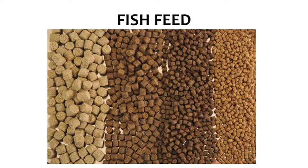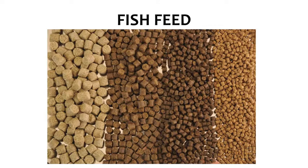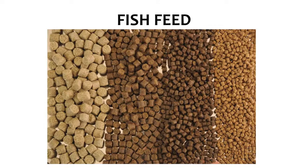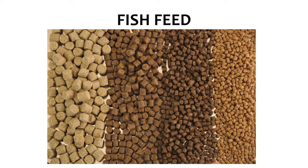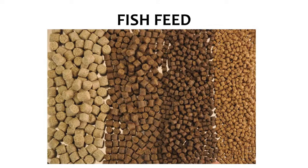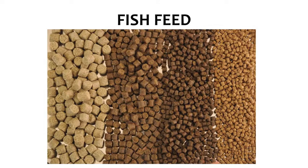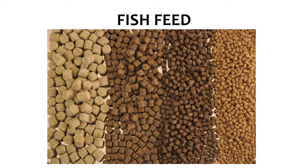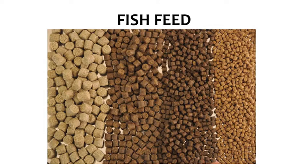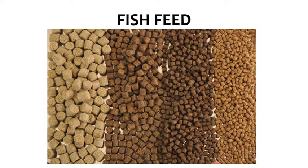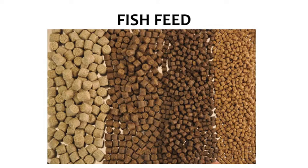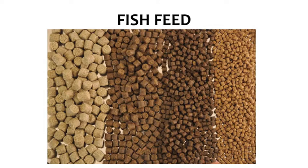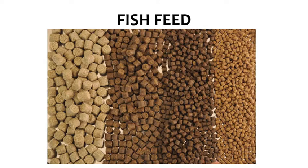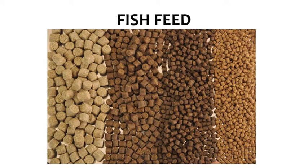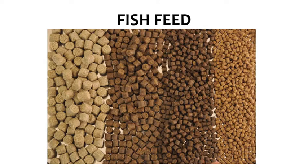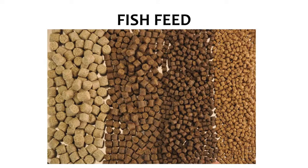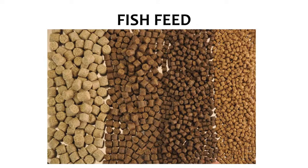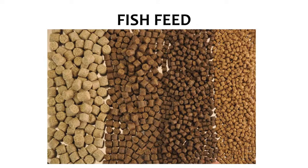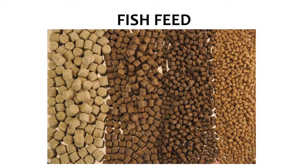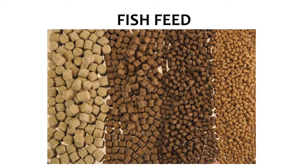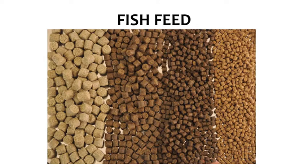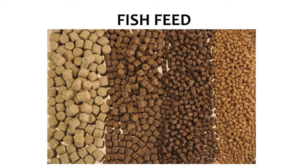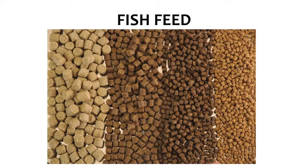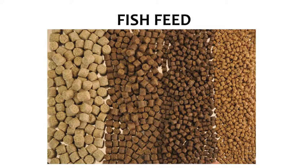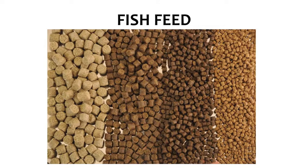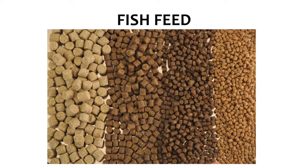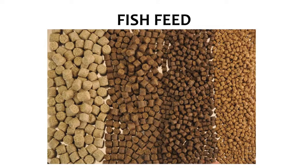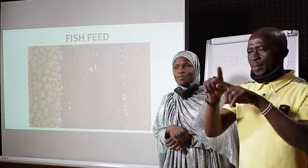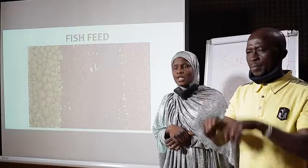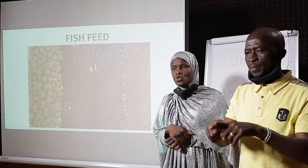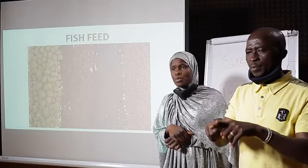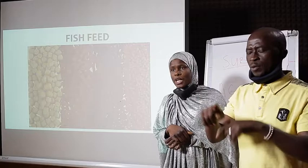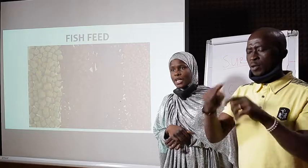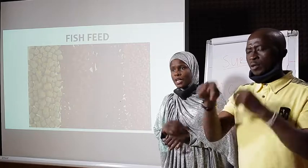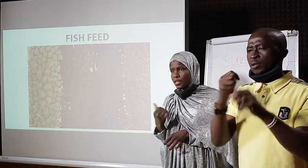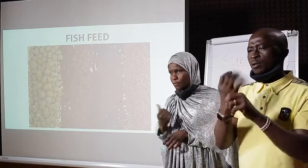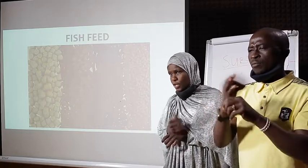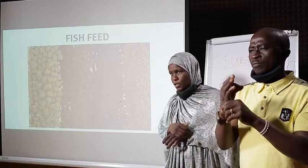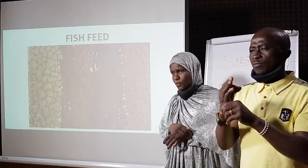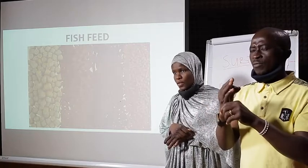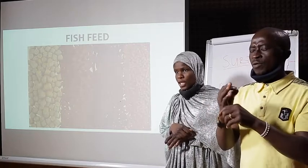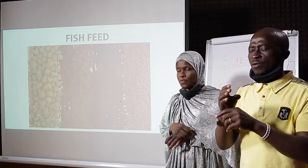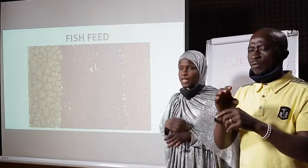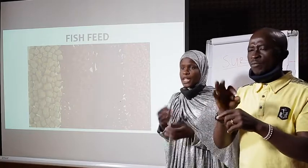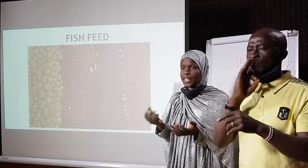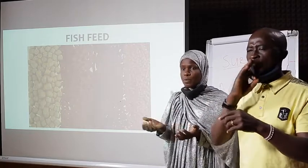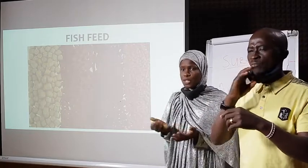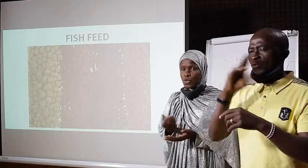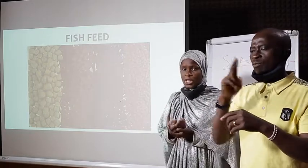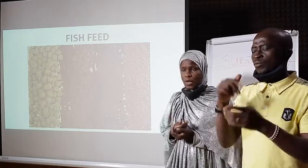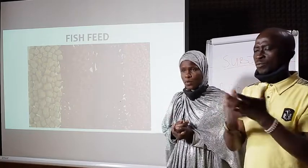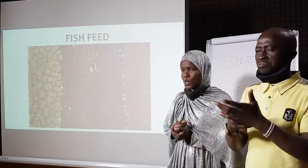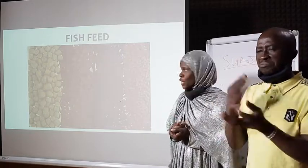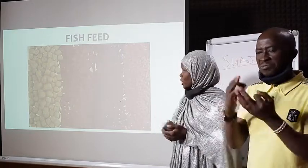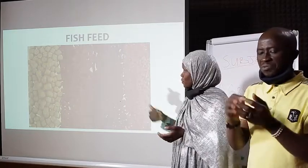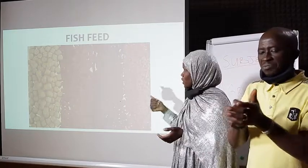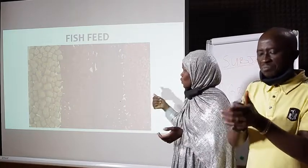what makes the colors different is that it depends on the type of cereal that is made to make the feed if it's like the maze